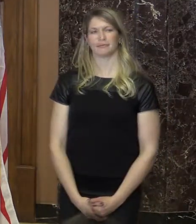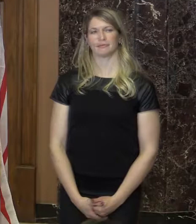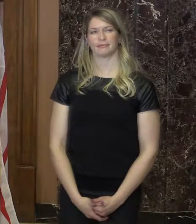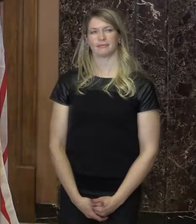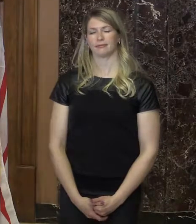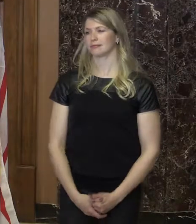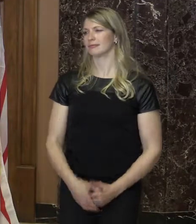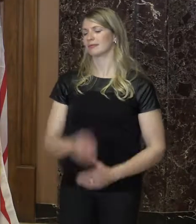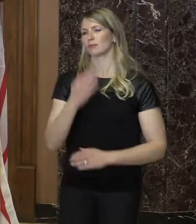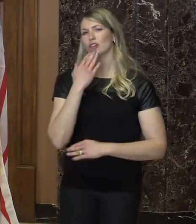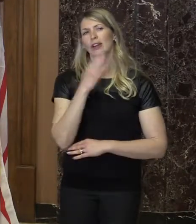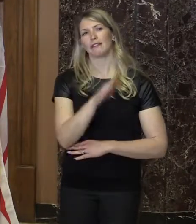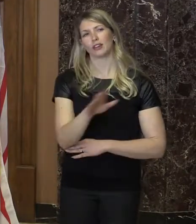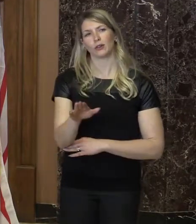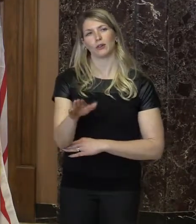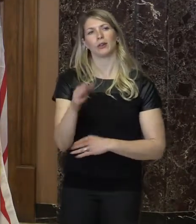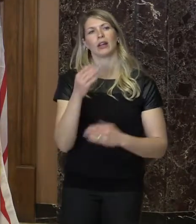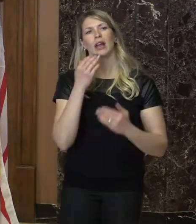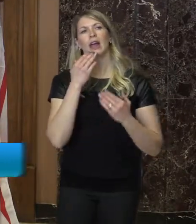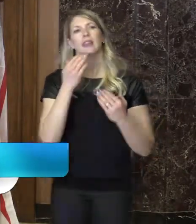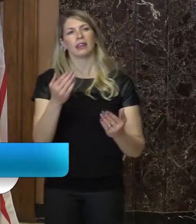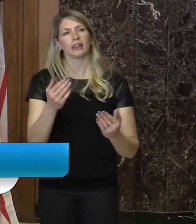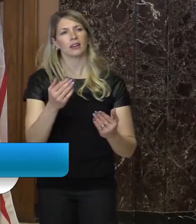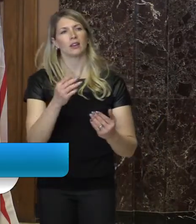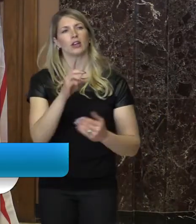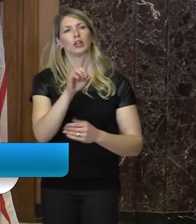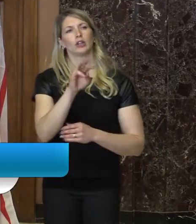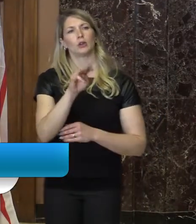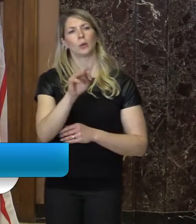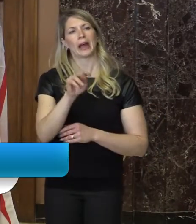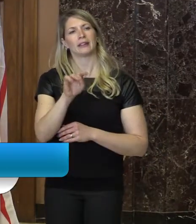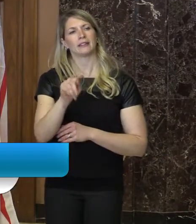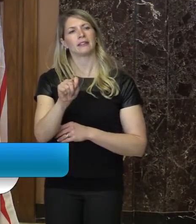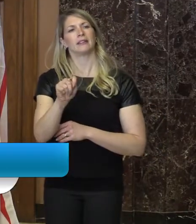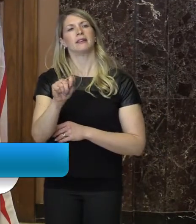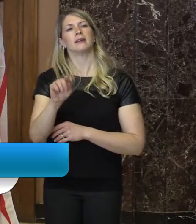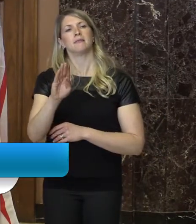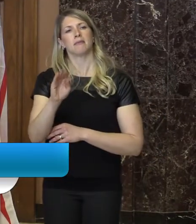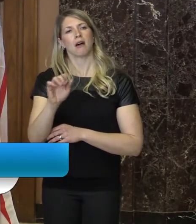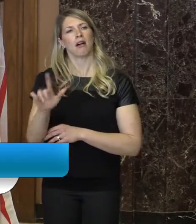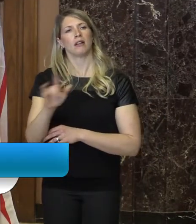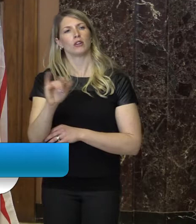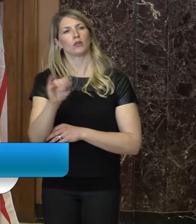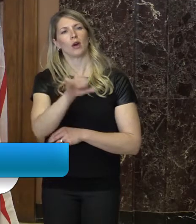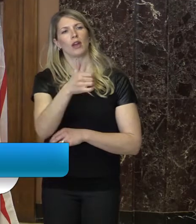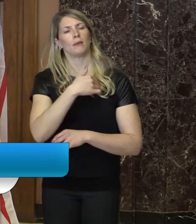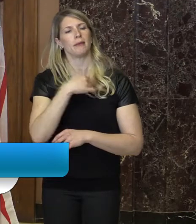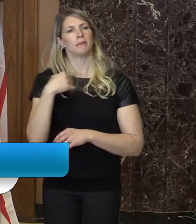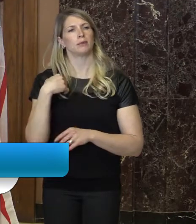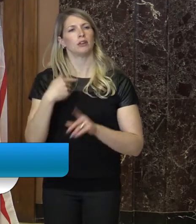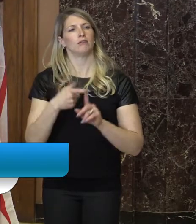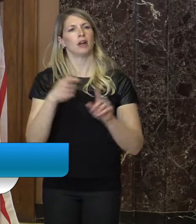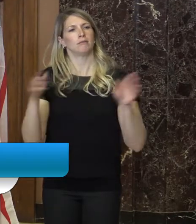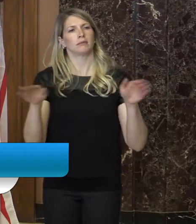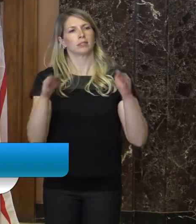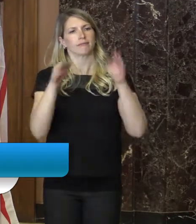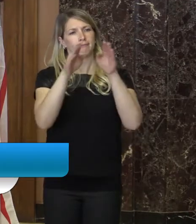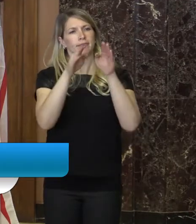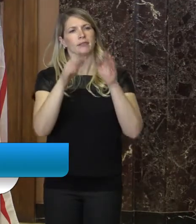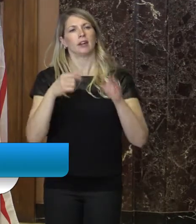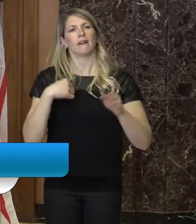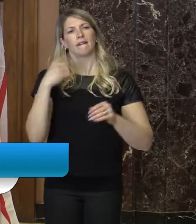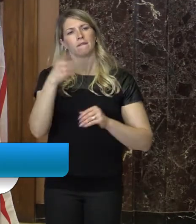Good afternoon. Thank you, Premier Ball and members of the House of Assembly for your invitation here today.